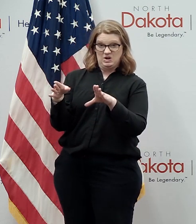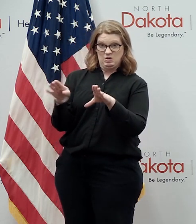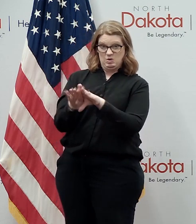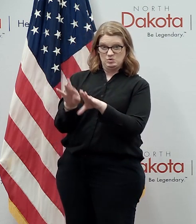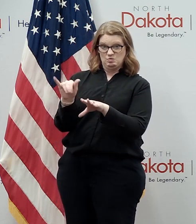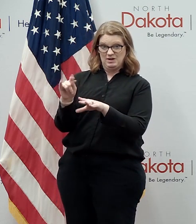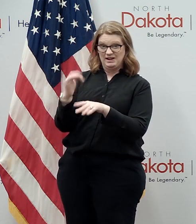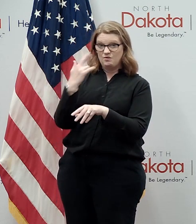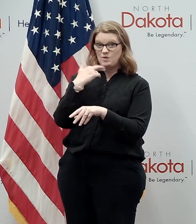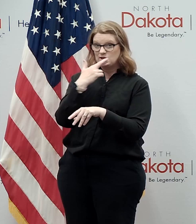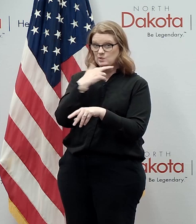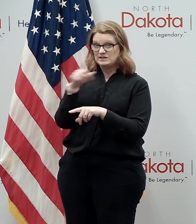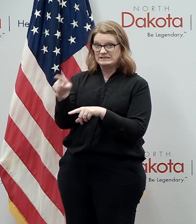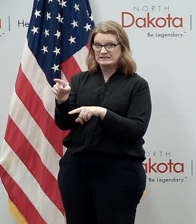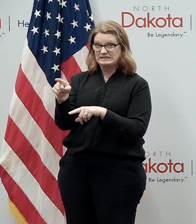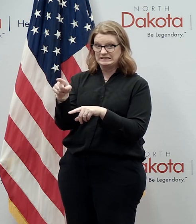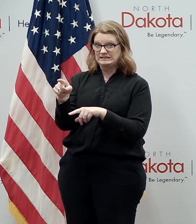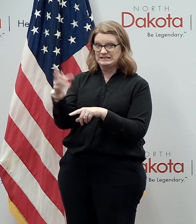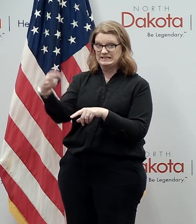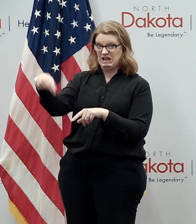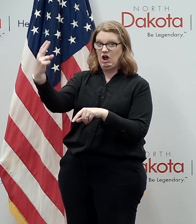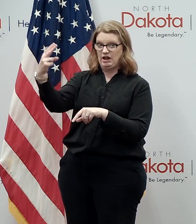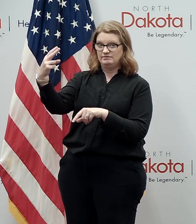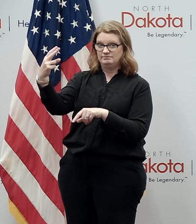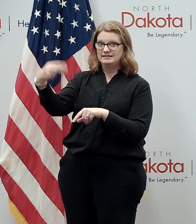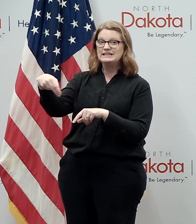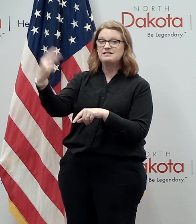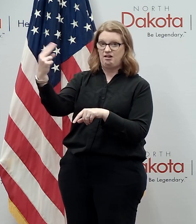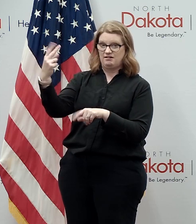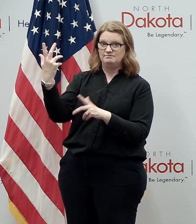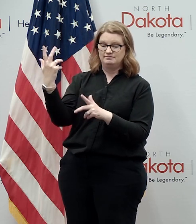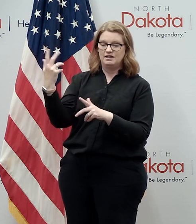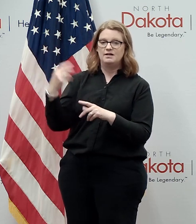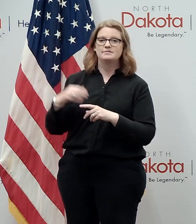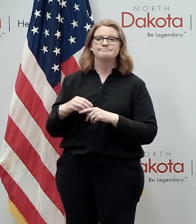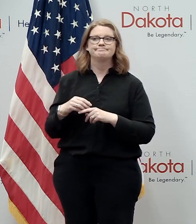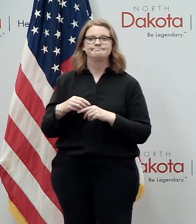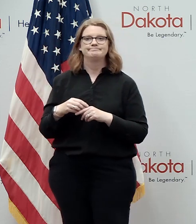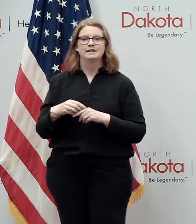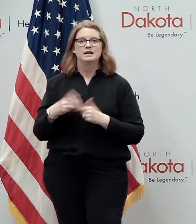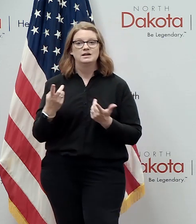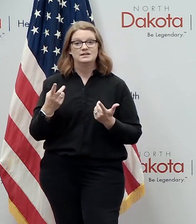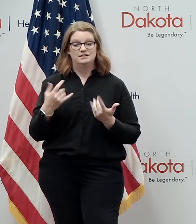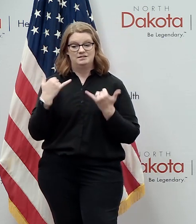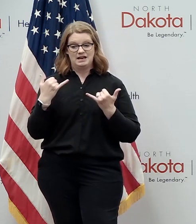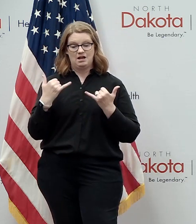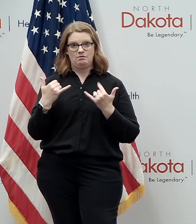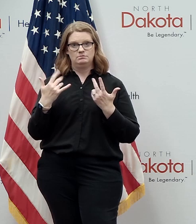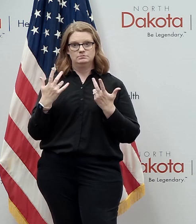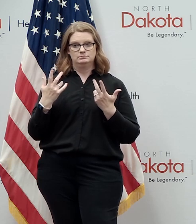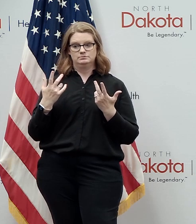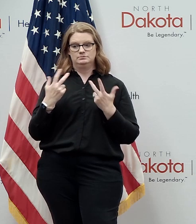restaurants even in good times is among the highest in terms of turnover of restaurants and as you say when you get to a spot now like we're at where the